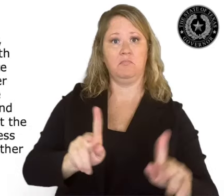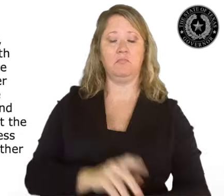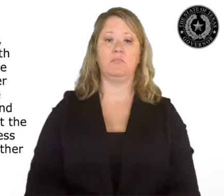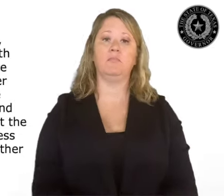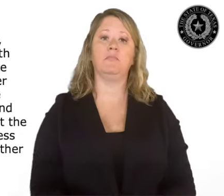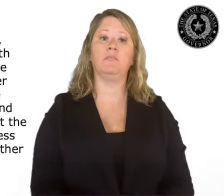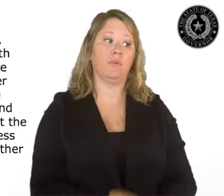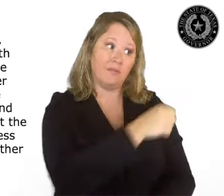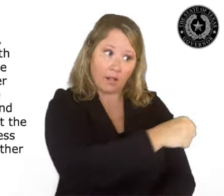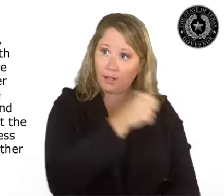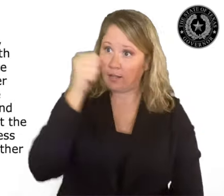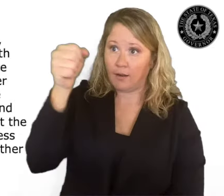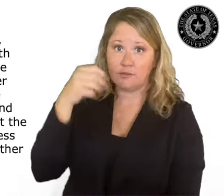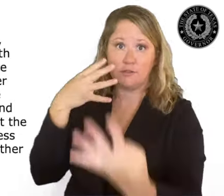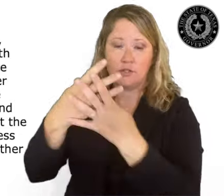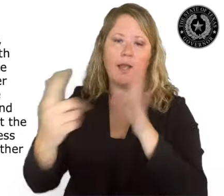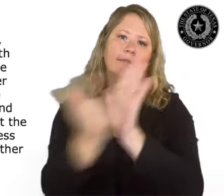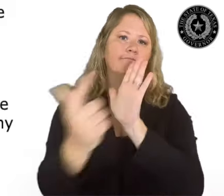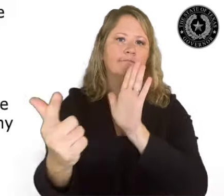other property owner.